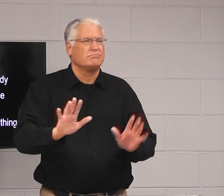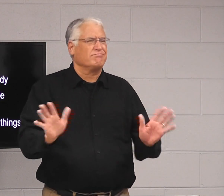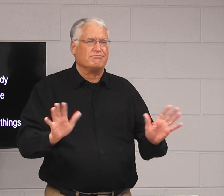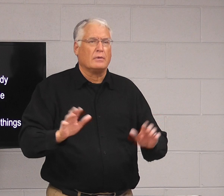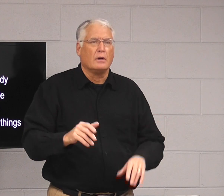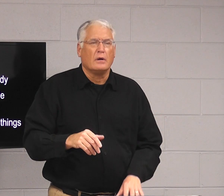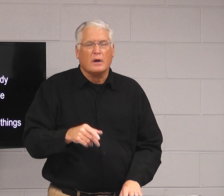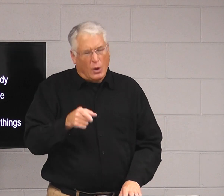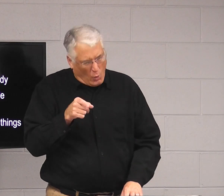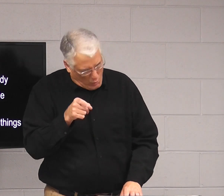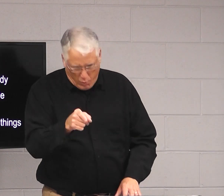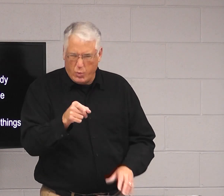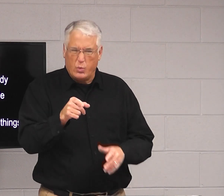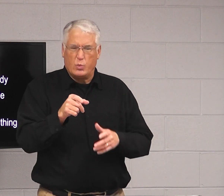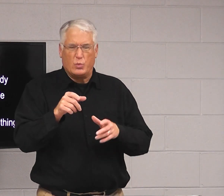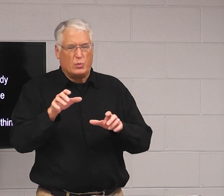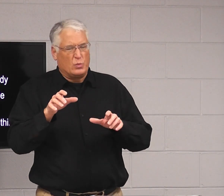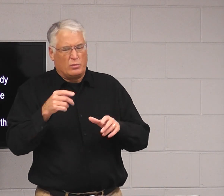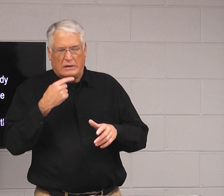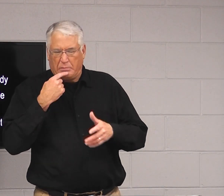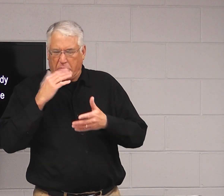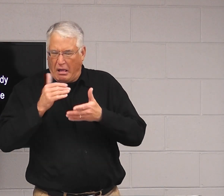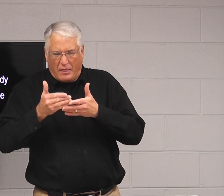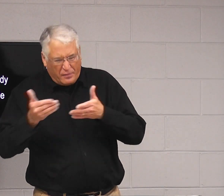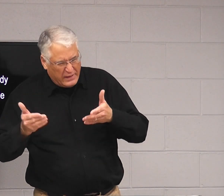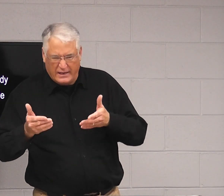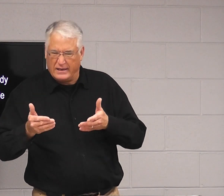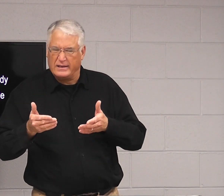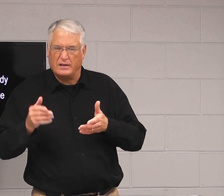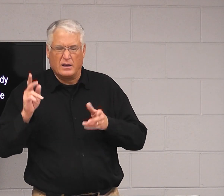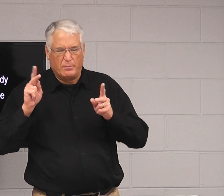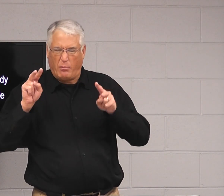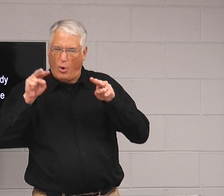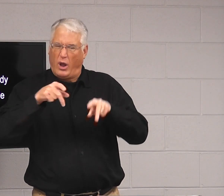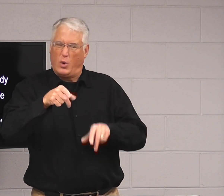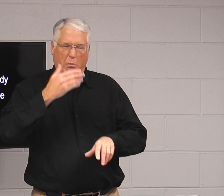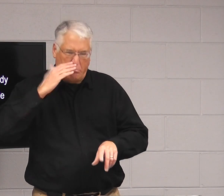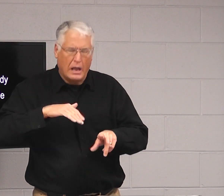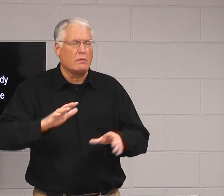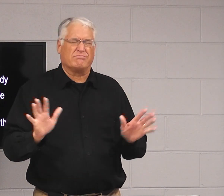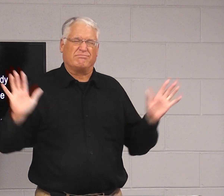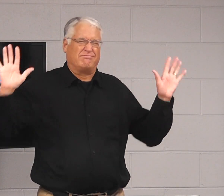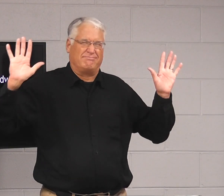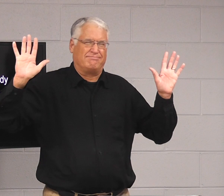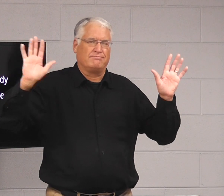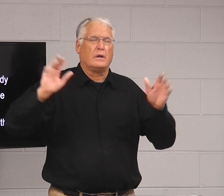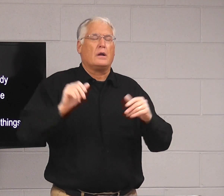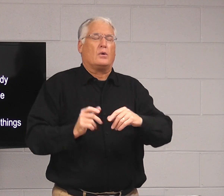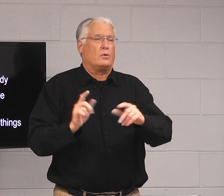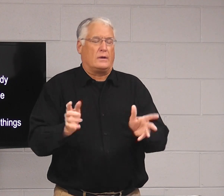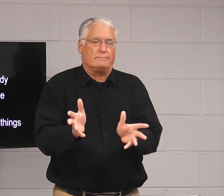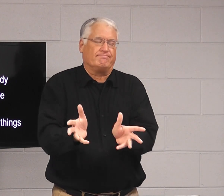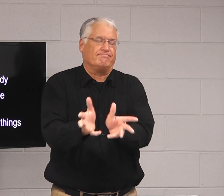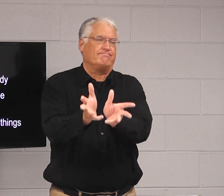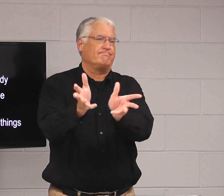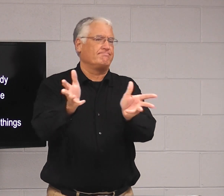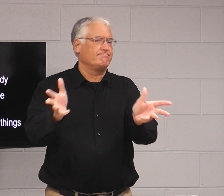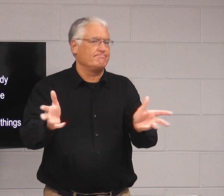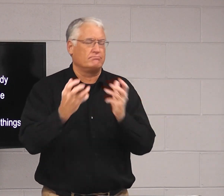tell them they're stupid, you know, or you're doing bad things, people look down on you, you know, that's bad. You have to